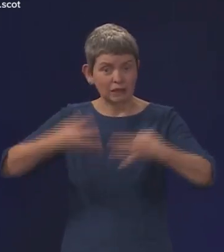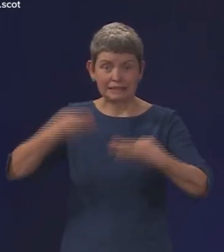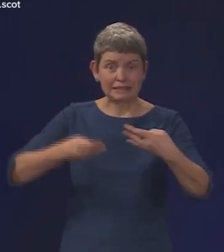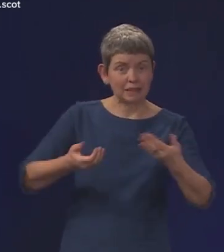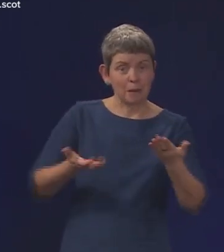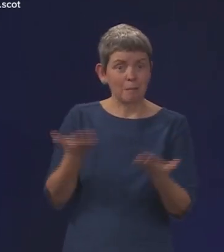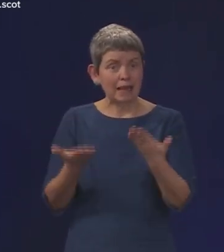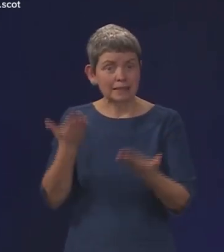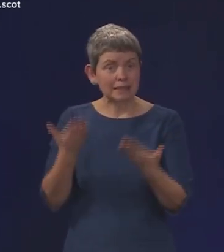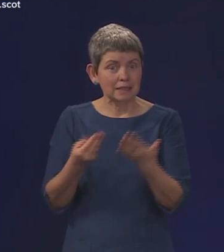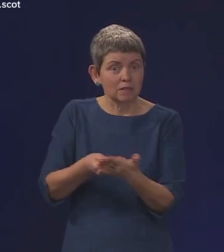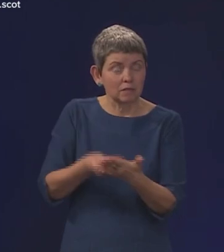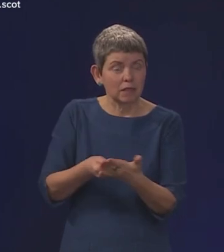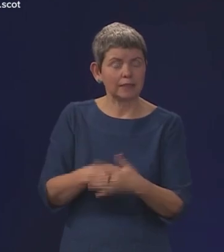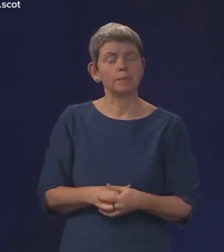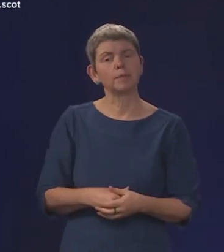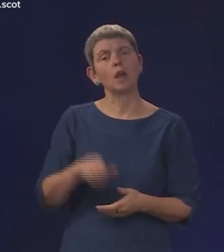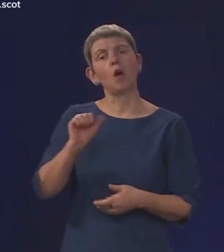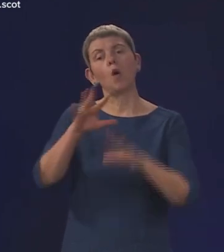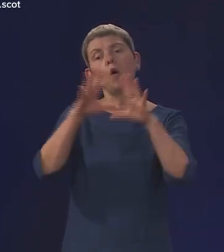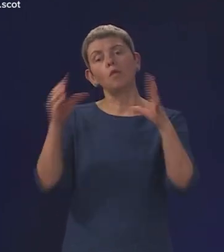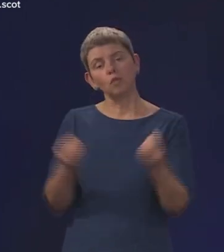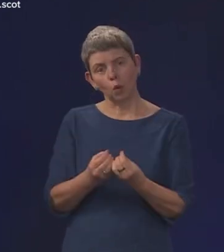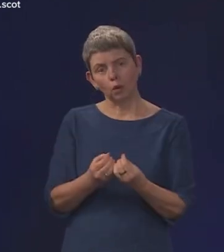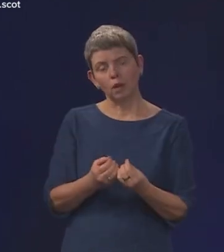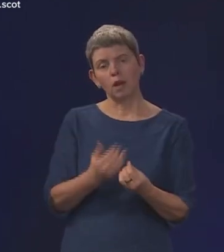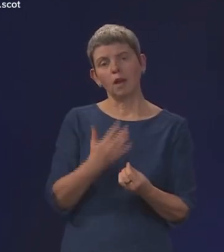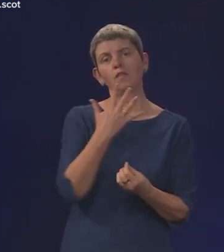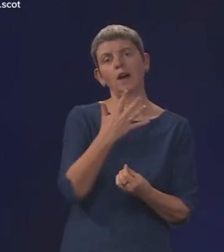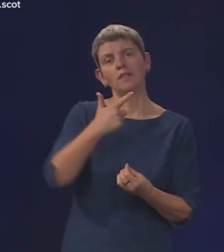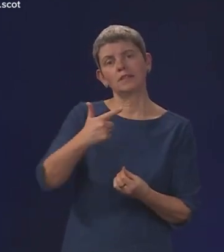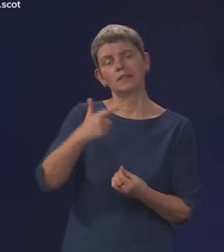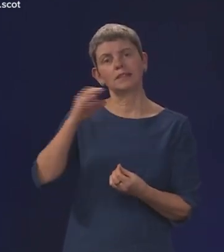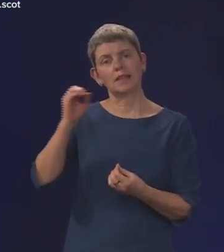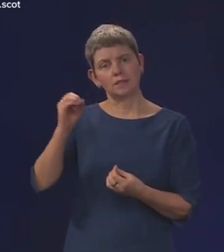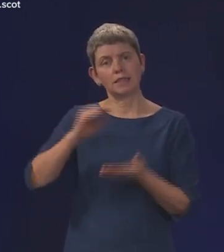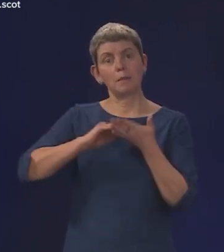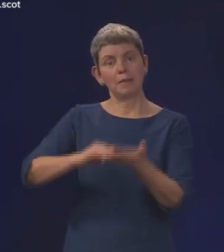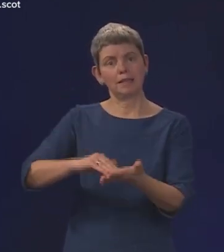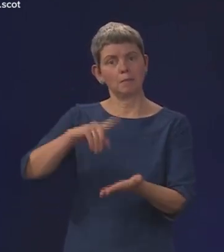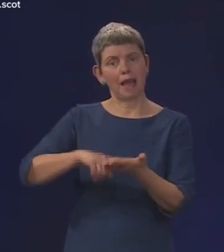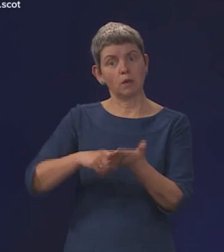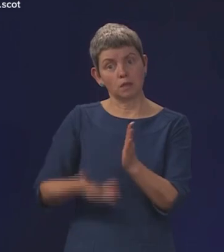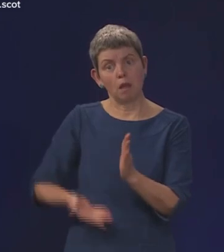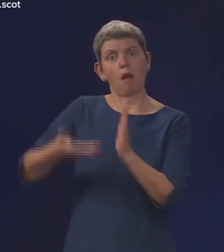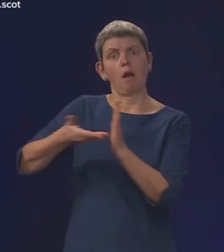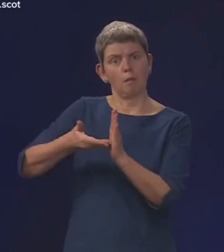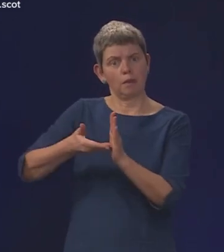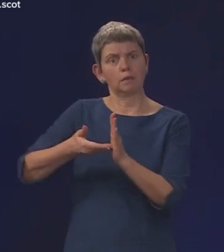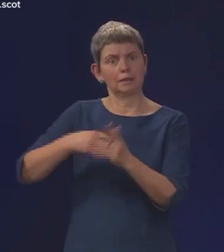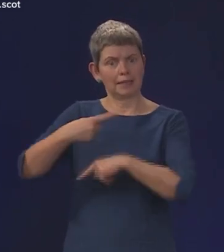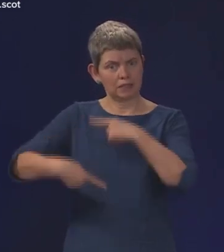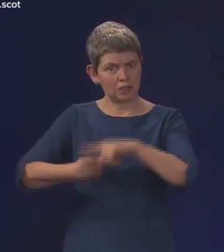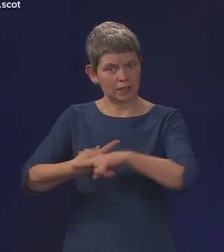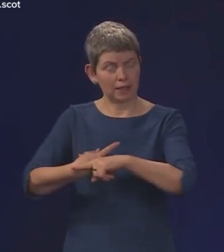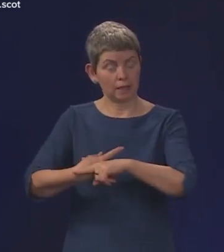the overall local government settlement will go up by £570 million next year. Now, we live in a time of high inflation, that means